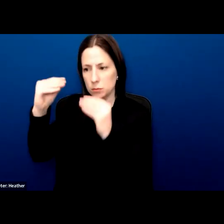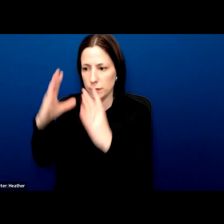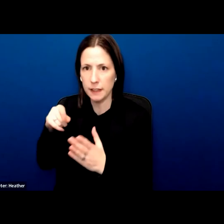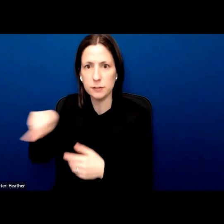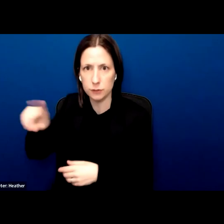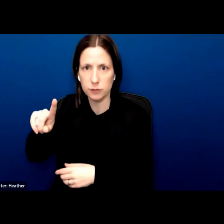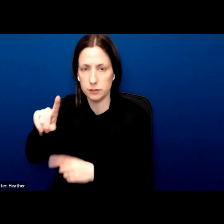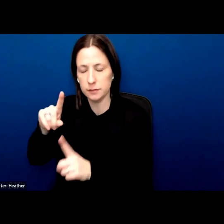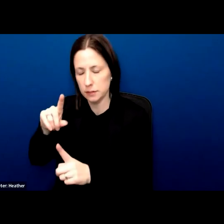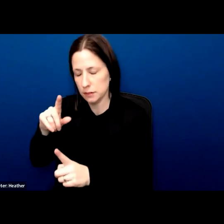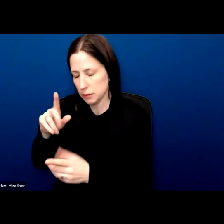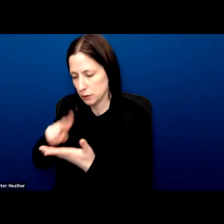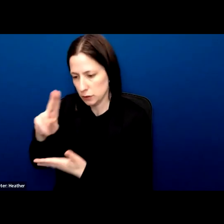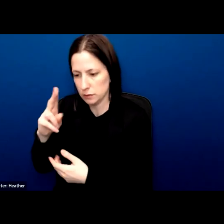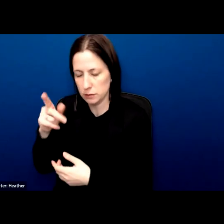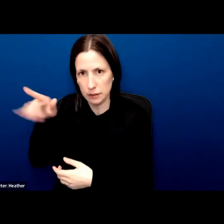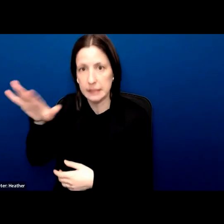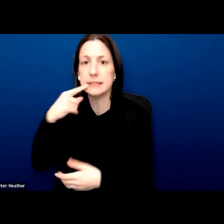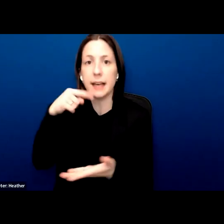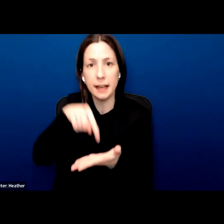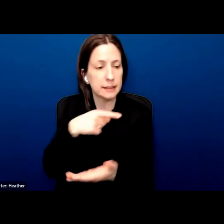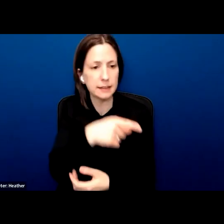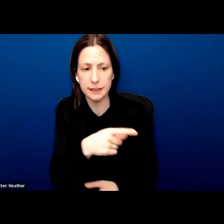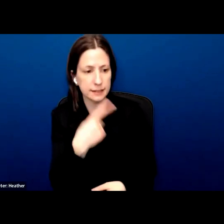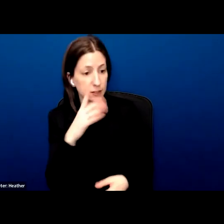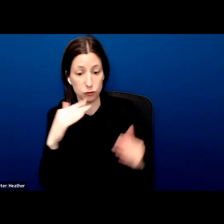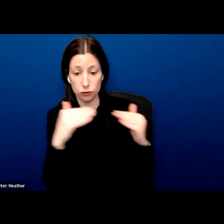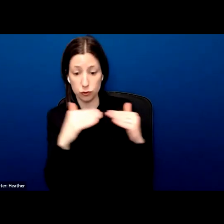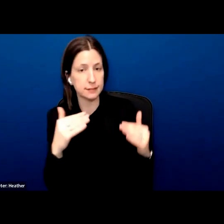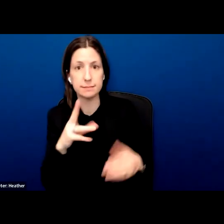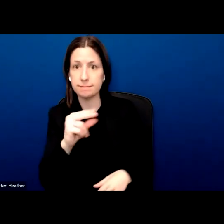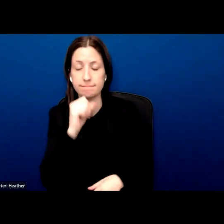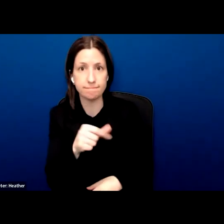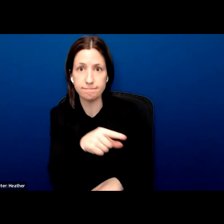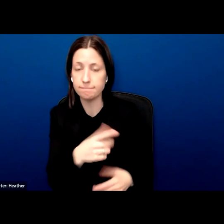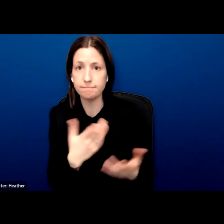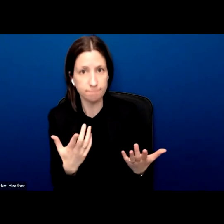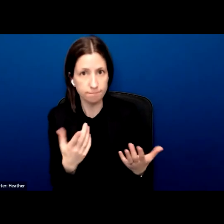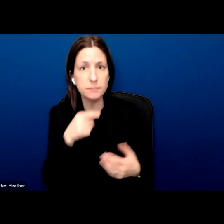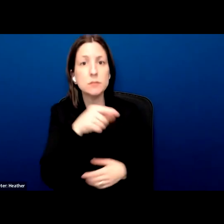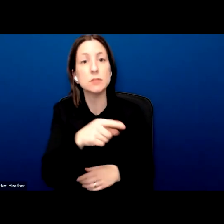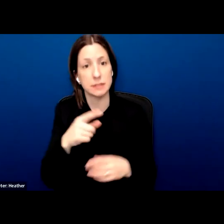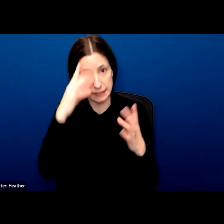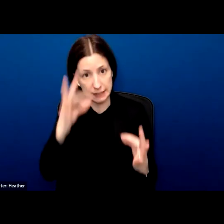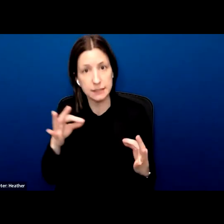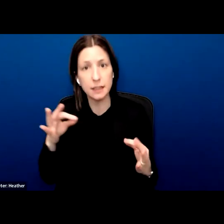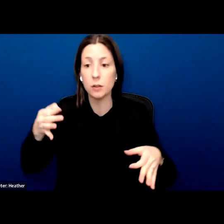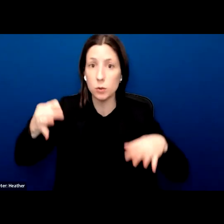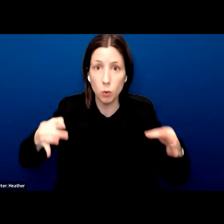of justice. In his opinion, when the government failed to get a conviction, it decided to go after Hamdan in immigration court, where the burden of